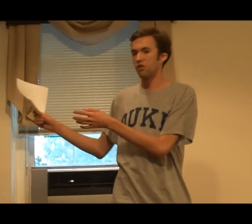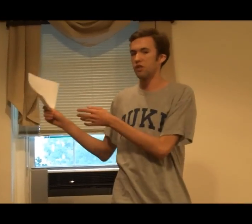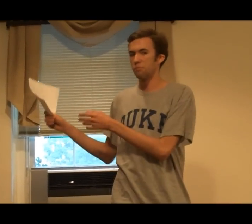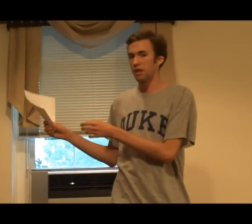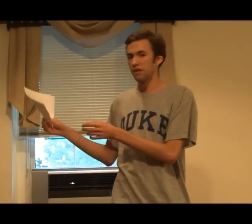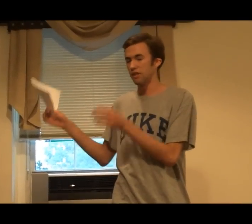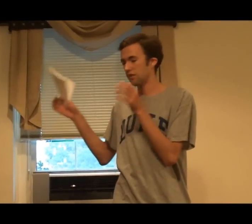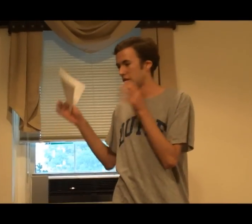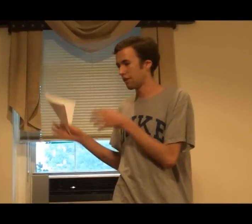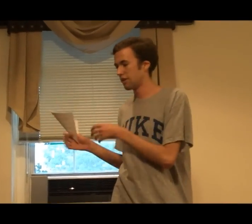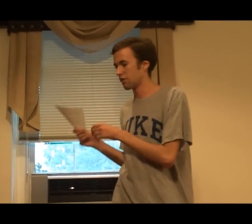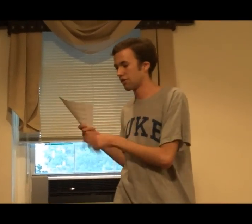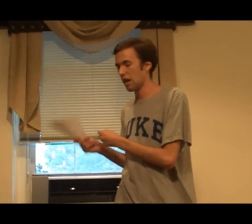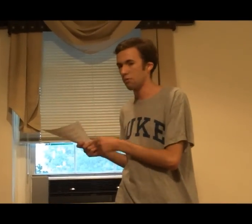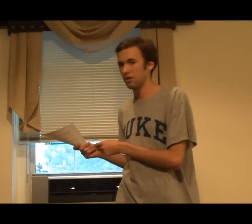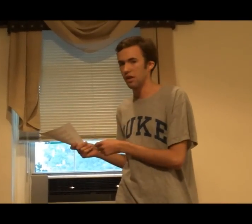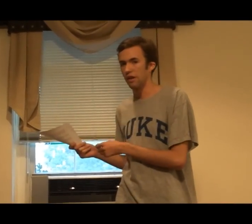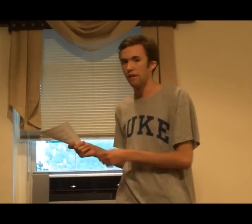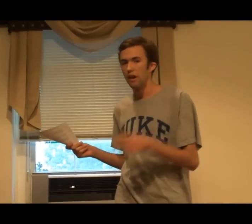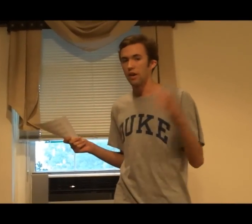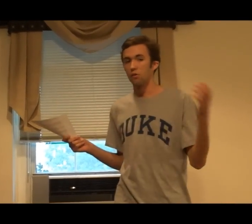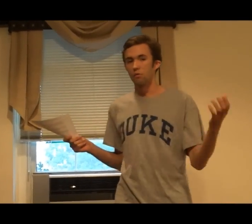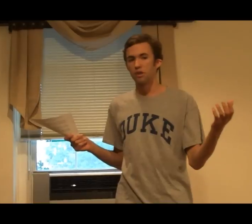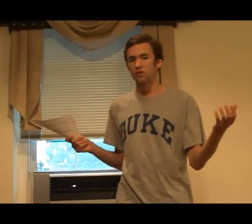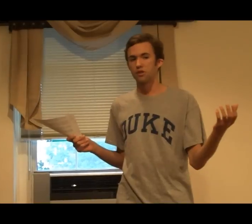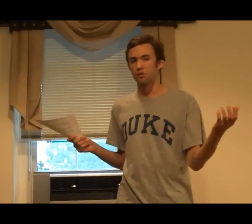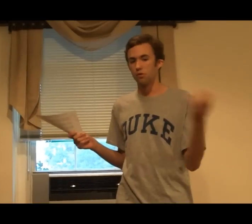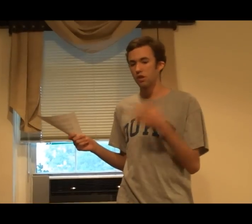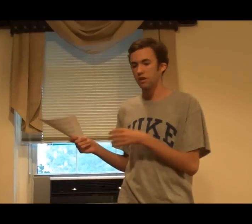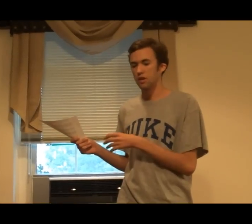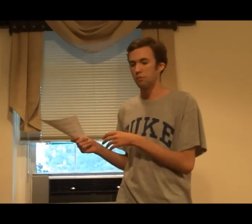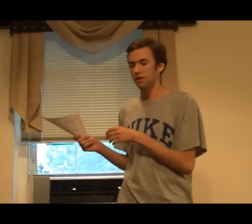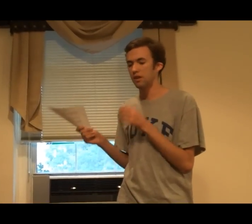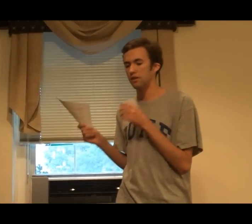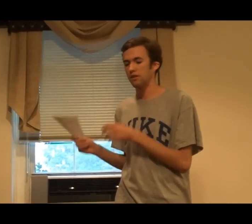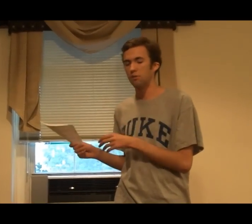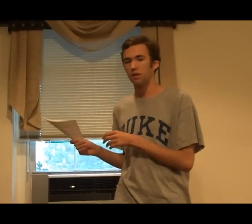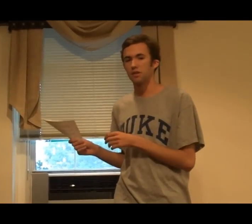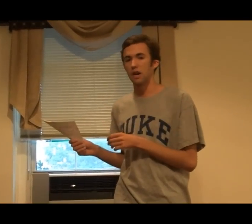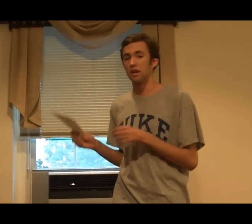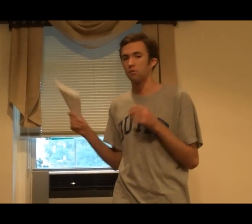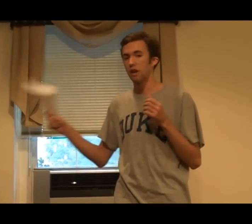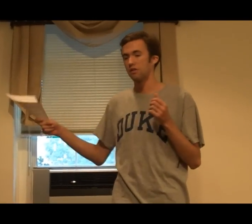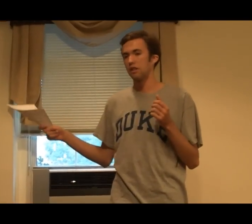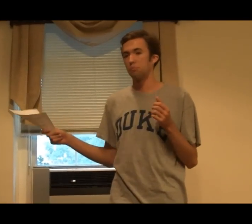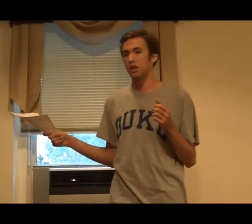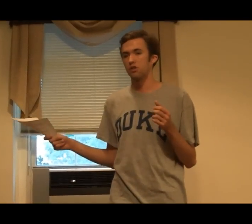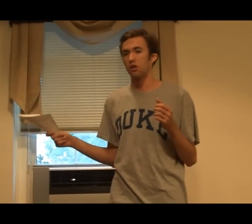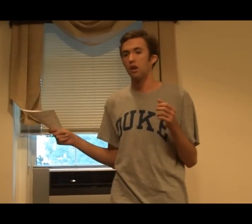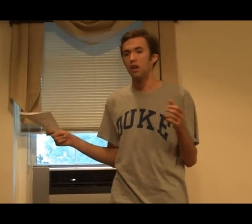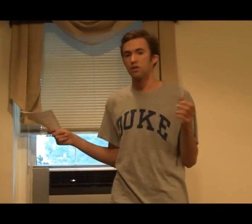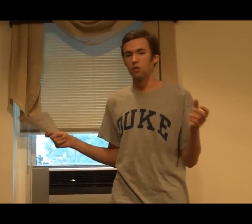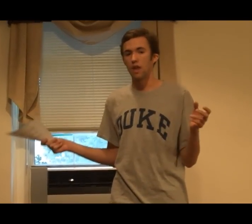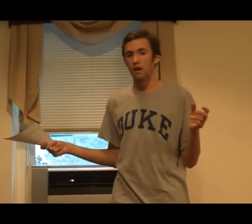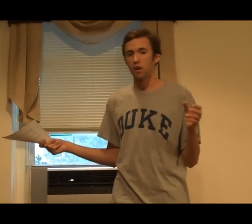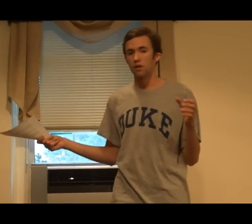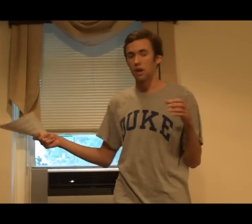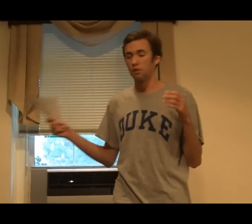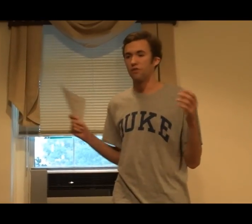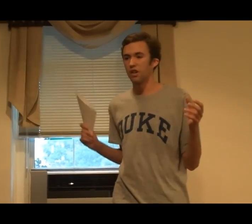to the chimpanzees, and the chimpanzees will sign what's in. And the researchers will look at the chimpanzees and see what the sign is without seeing the picture. So that way they're able to figure